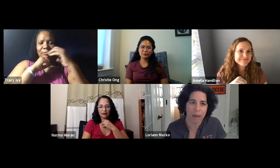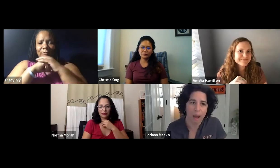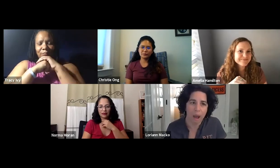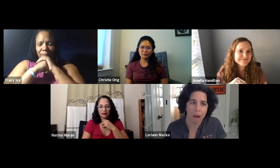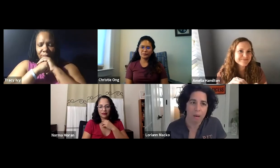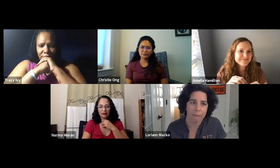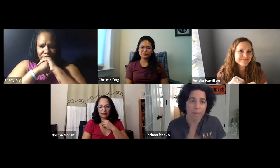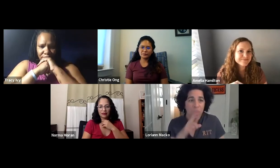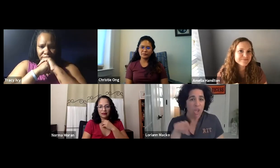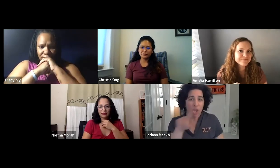That's a good question.